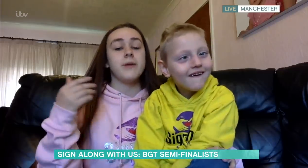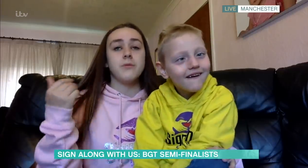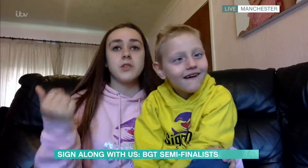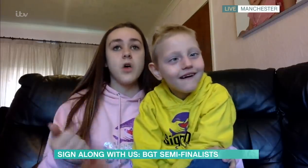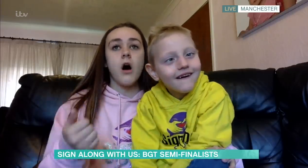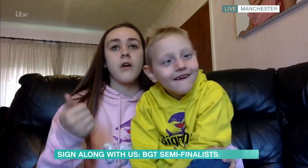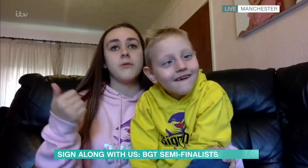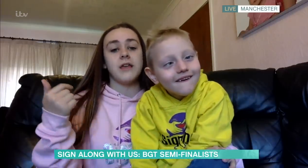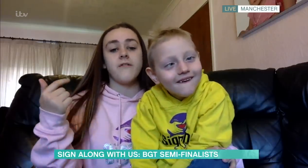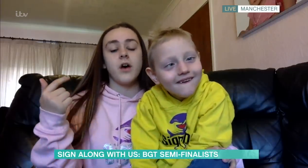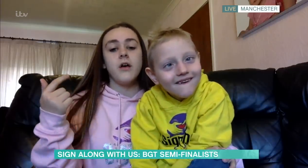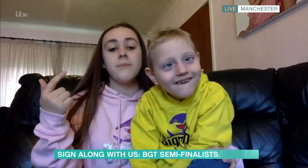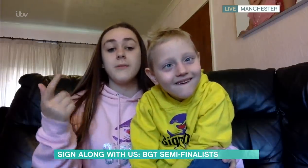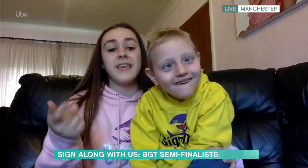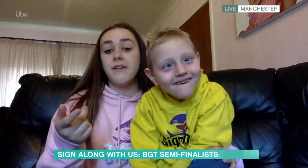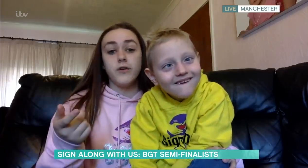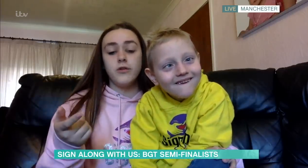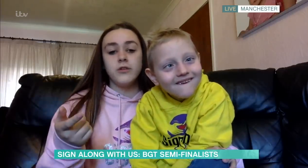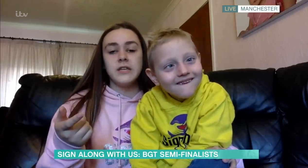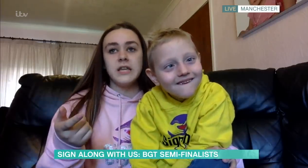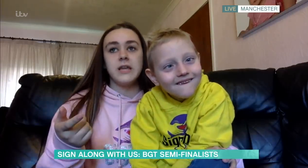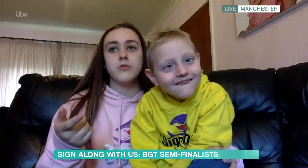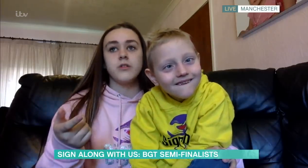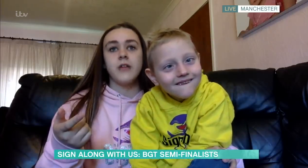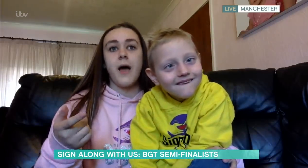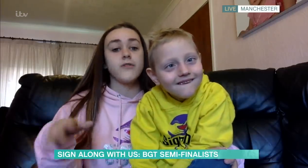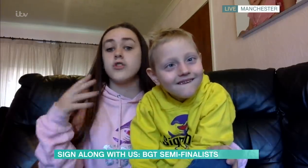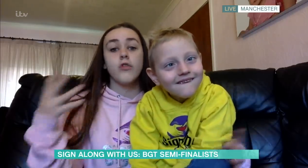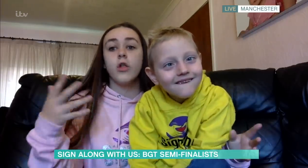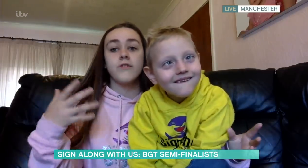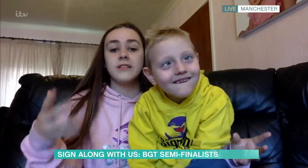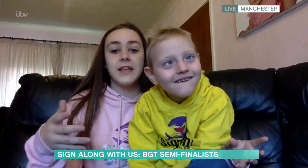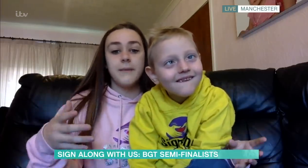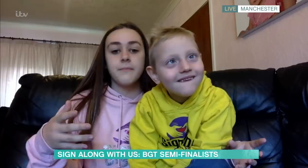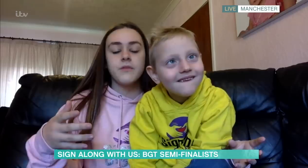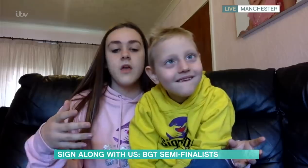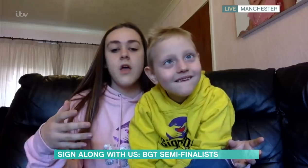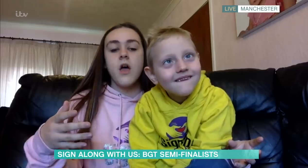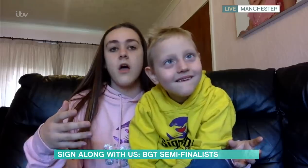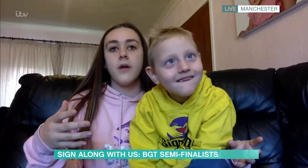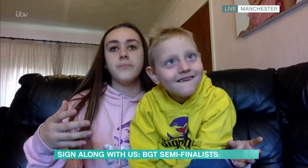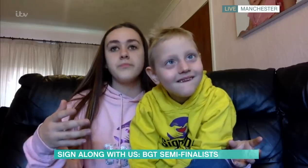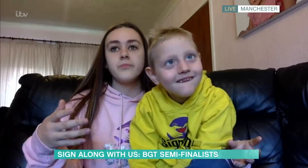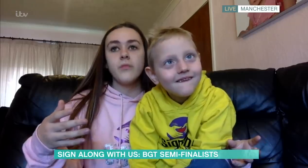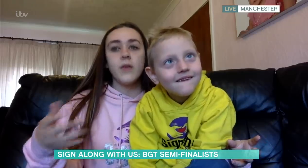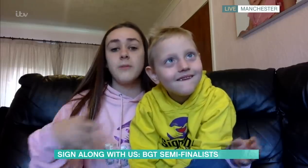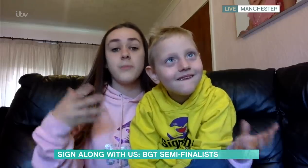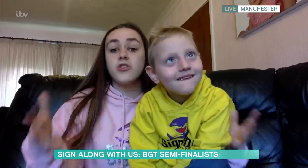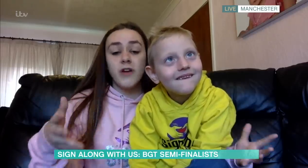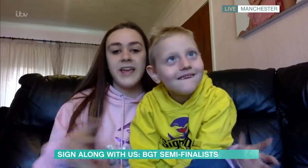be able to talk, he would never be able to eat food, he wouldn't have control over his limbs, he wouldn't be able to drink,